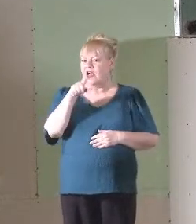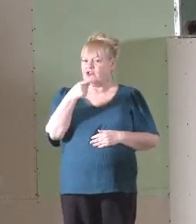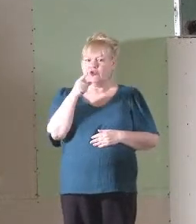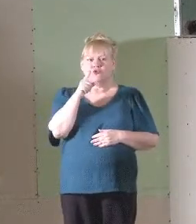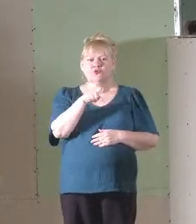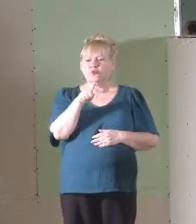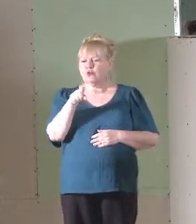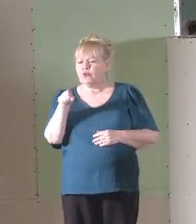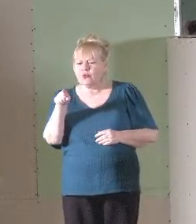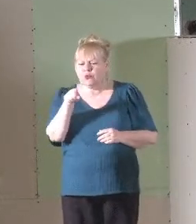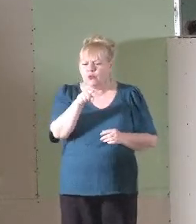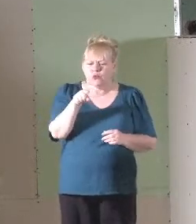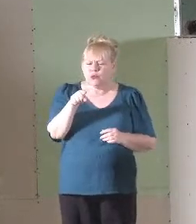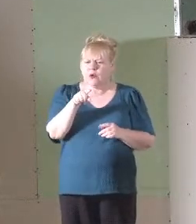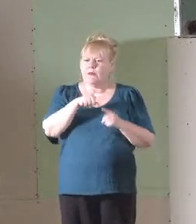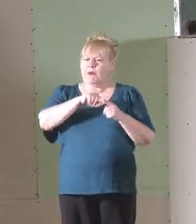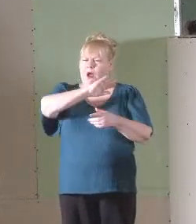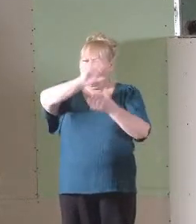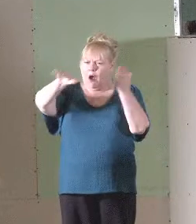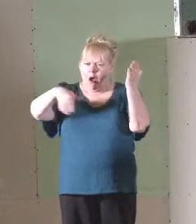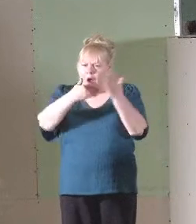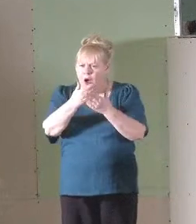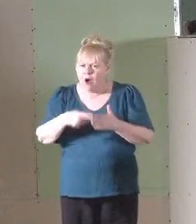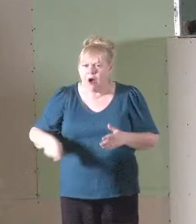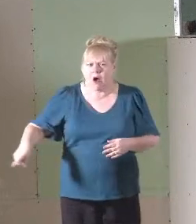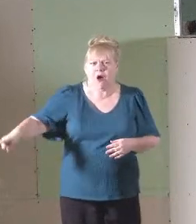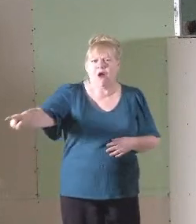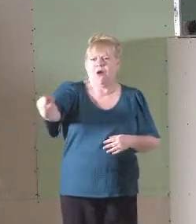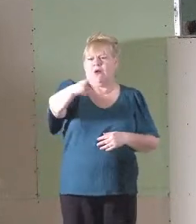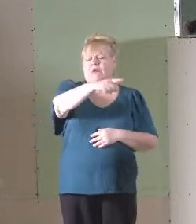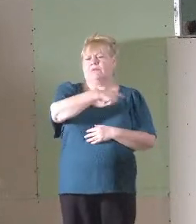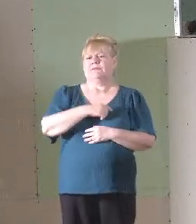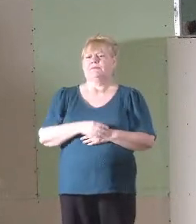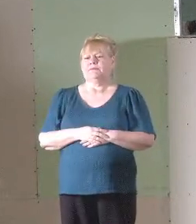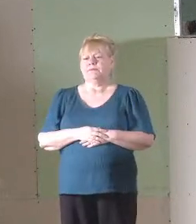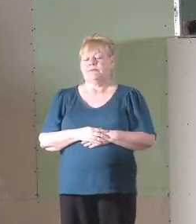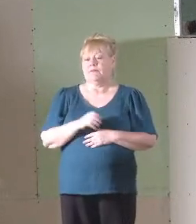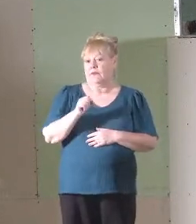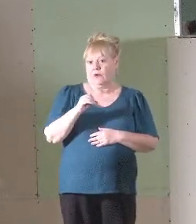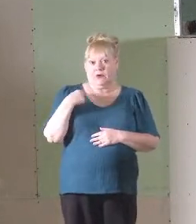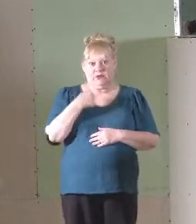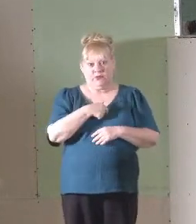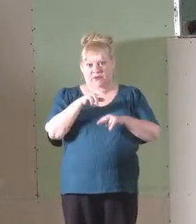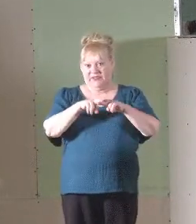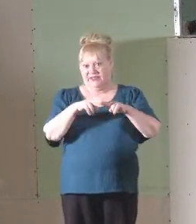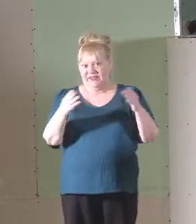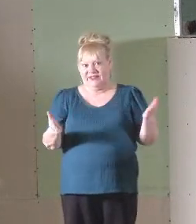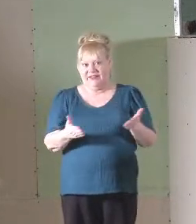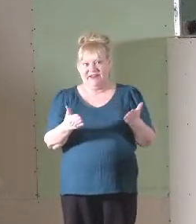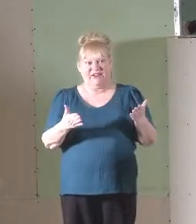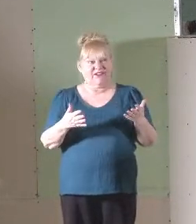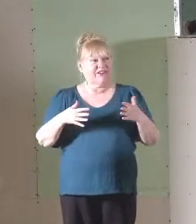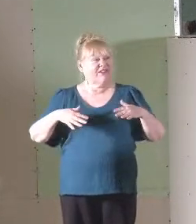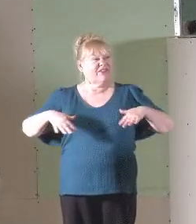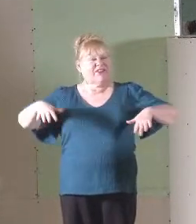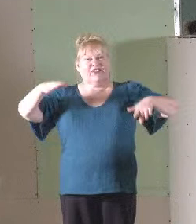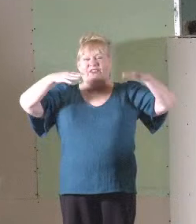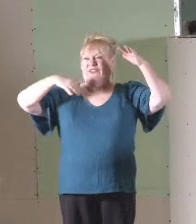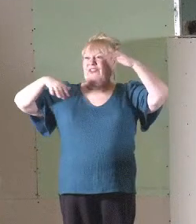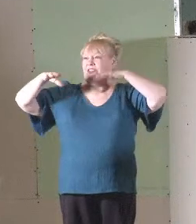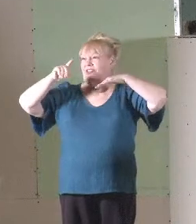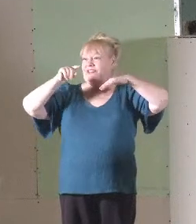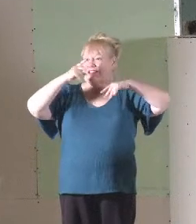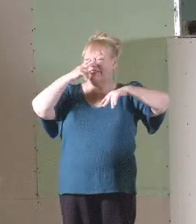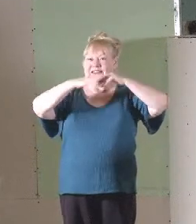just y'all, but all y'all. And so as we sit here in the midst of the sawdust watching our church